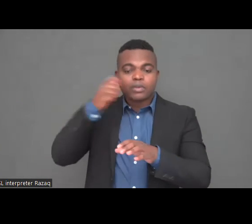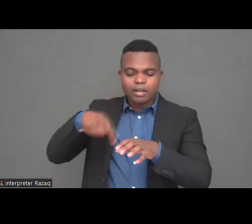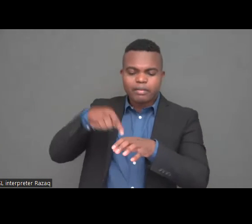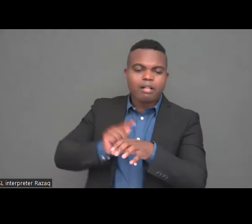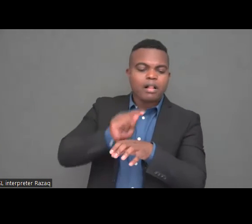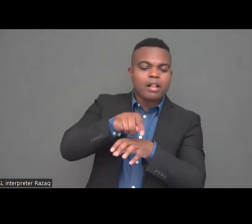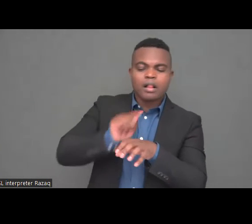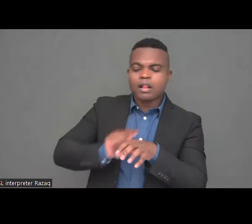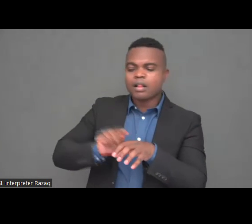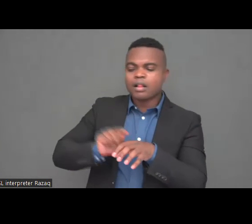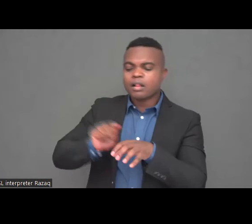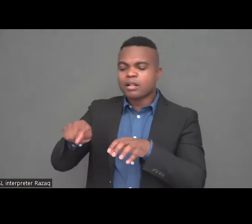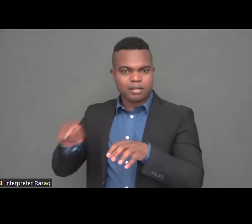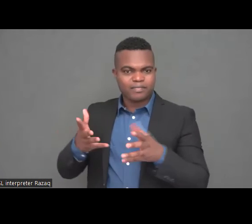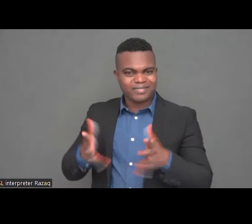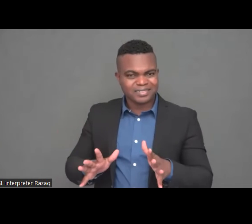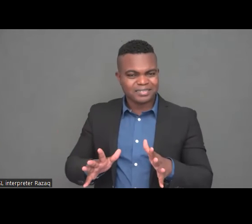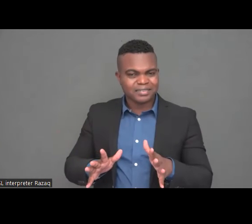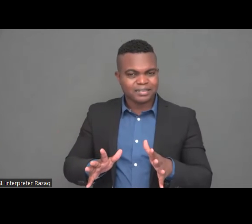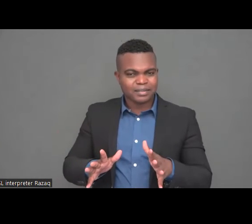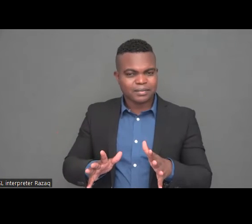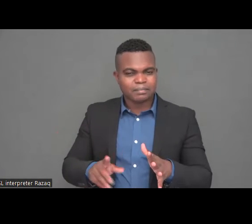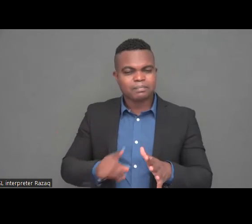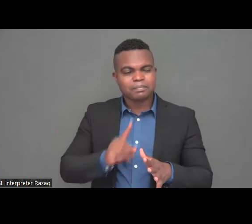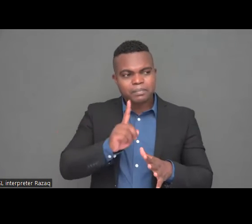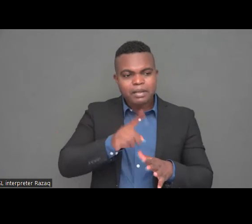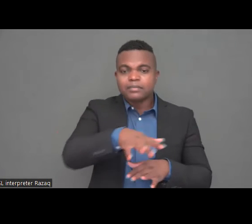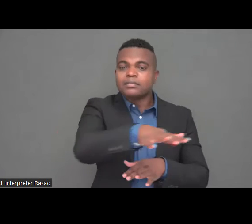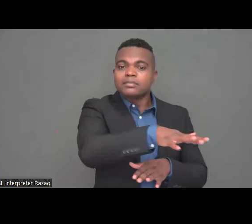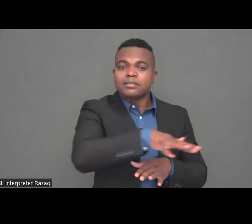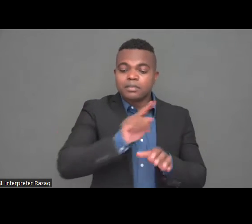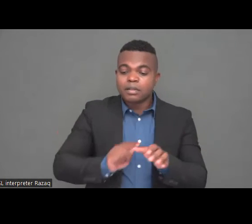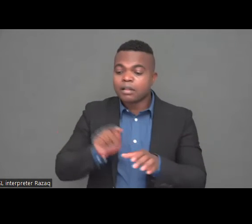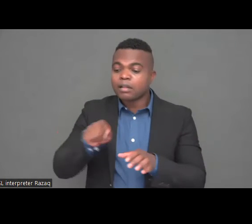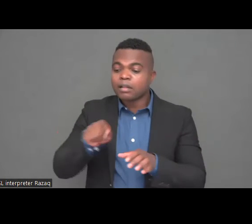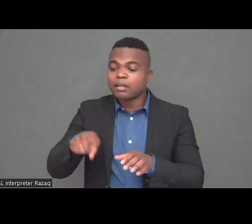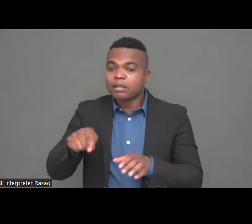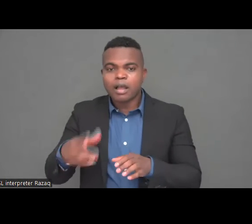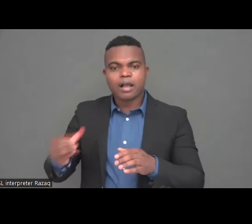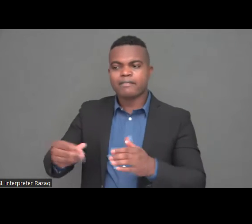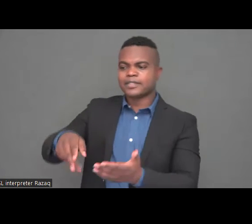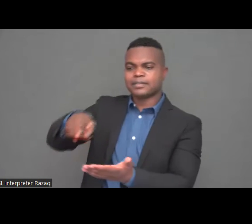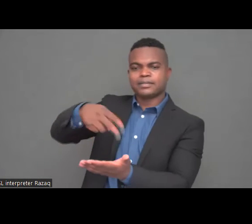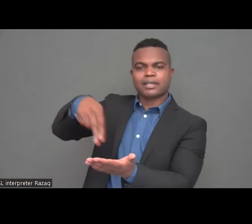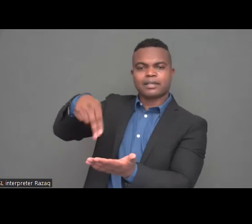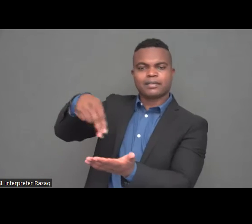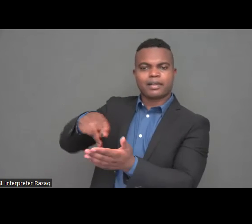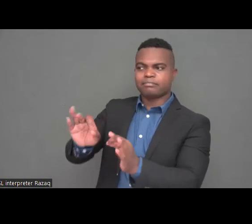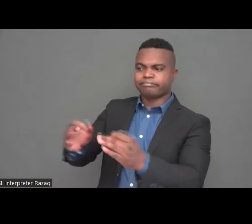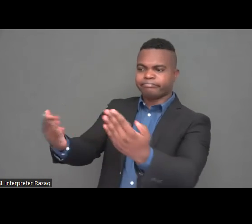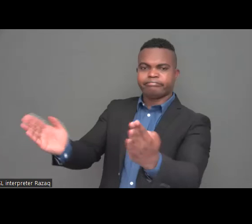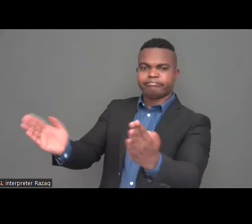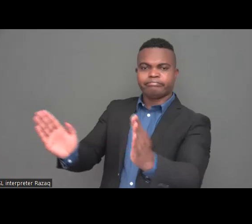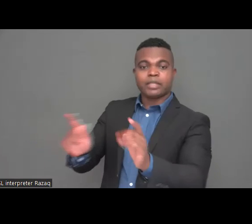and have no access provisions meaning those with